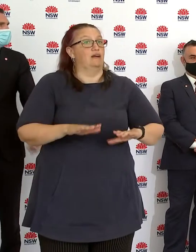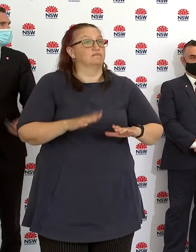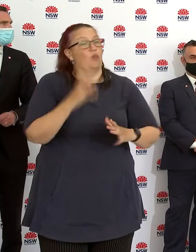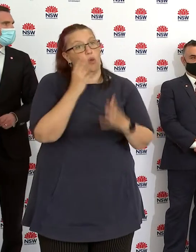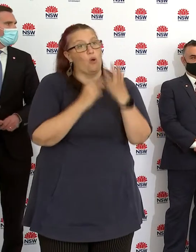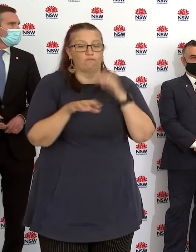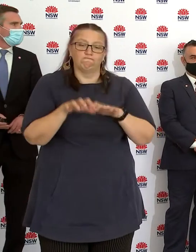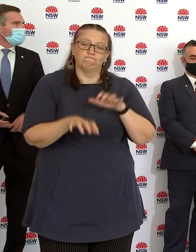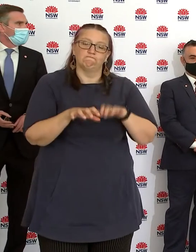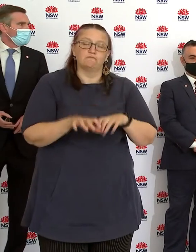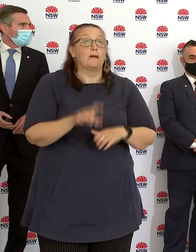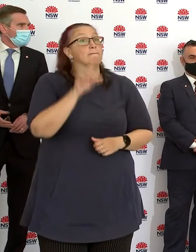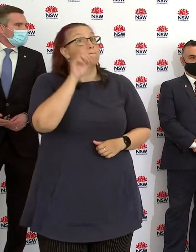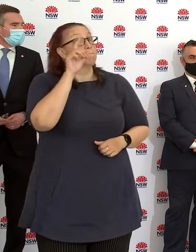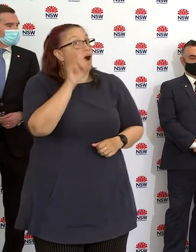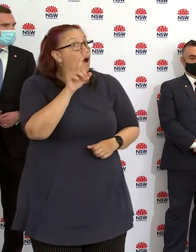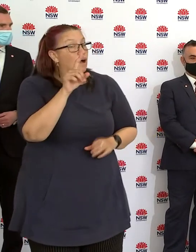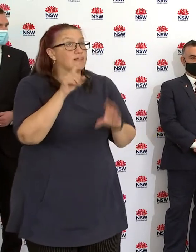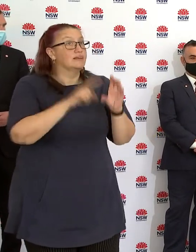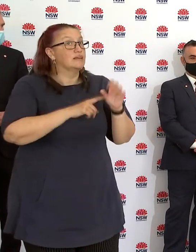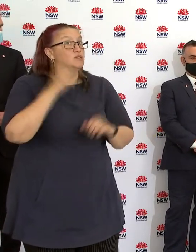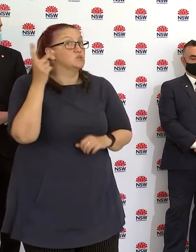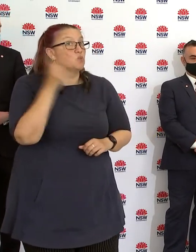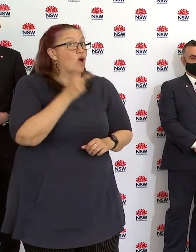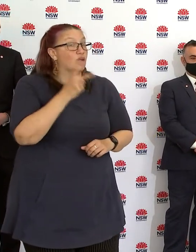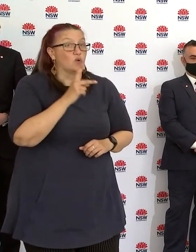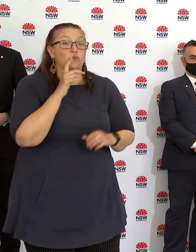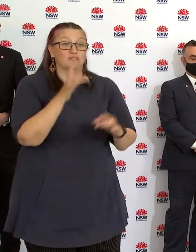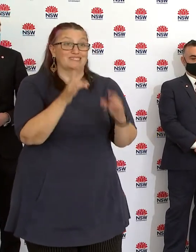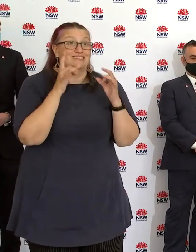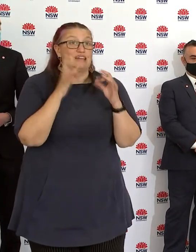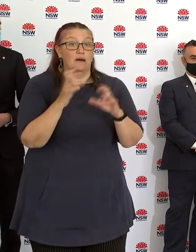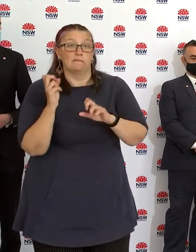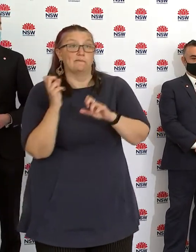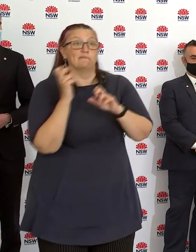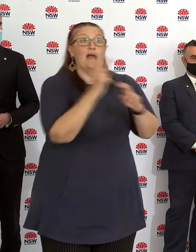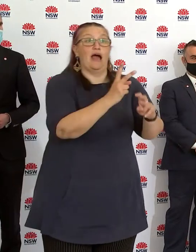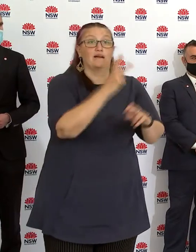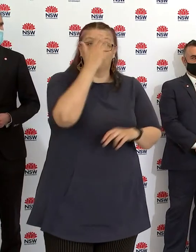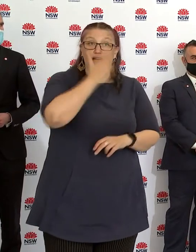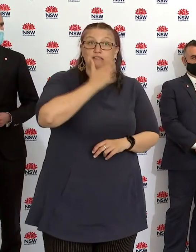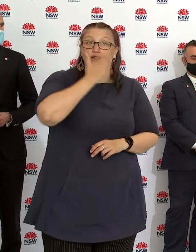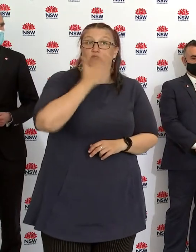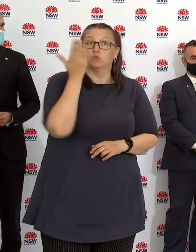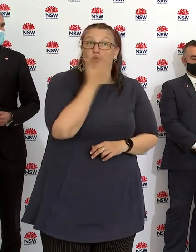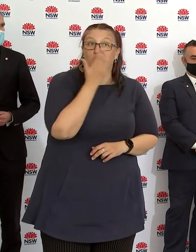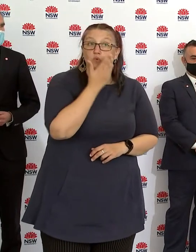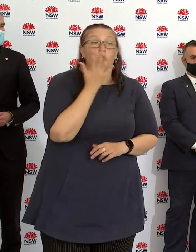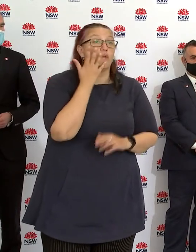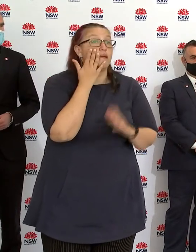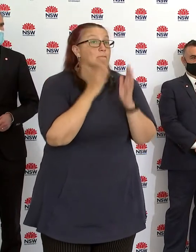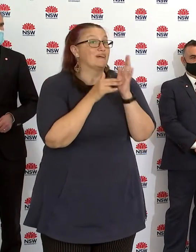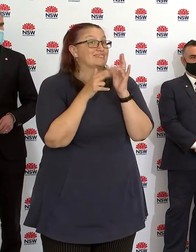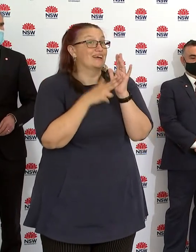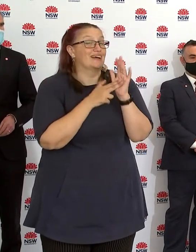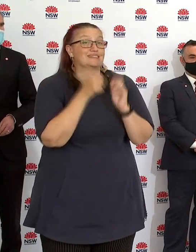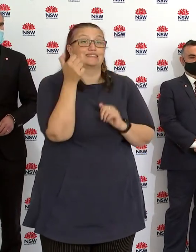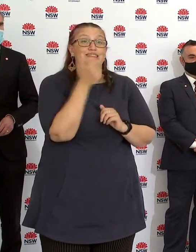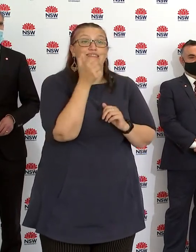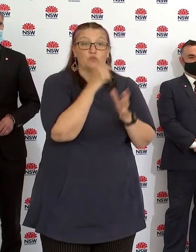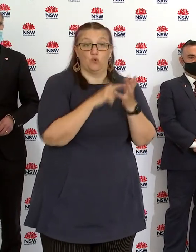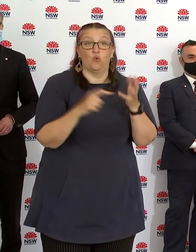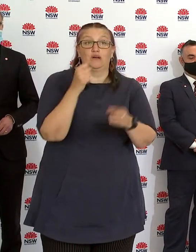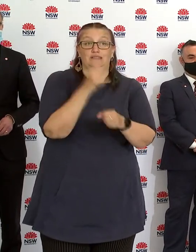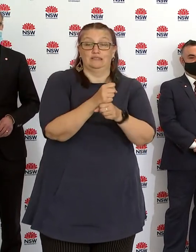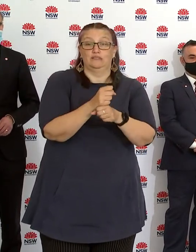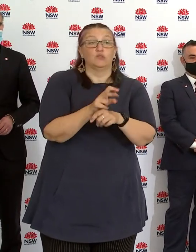Year 12 face-to-face learning recommences in two weeks time on Monday, the 16th of August. But I want to be clear